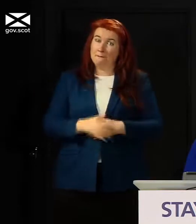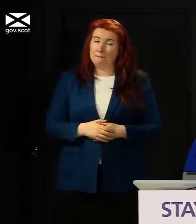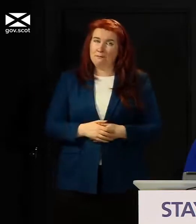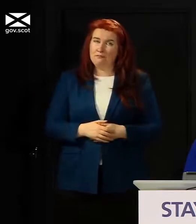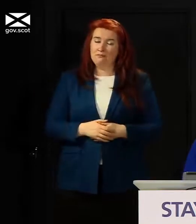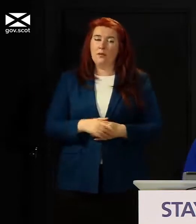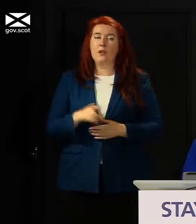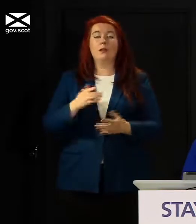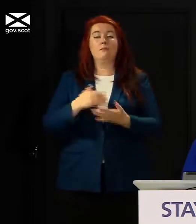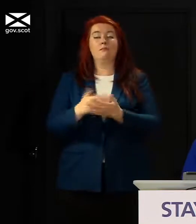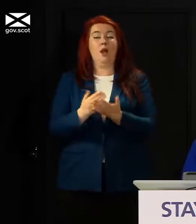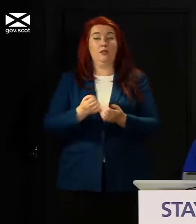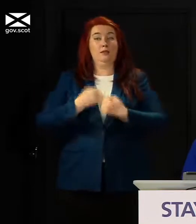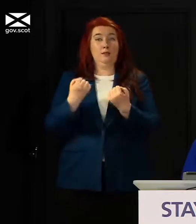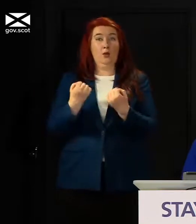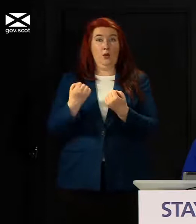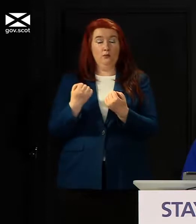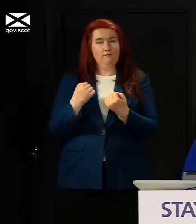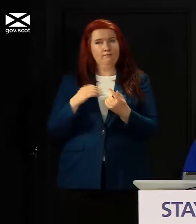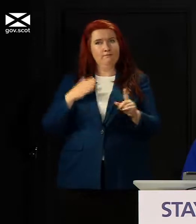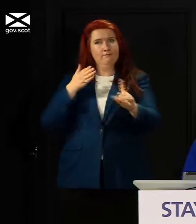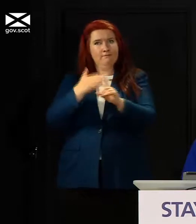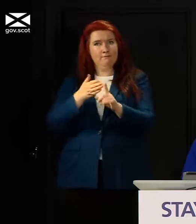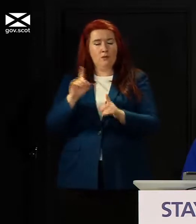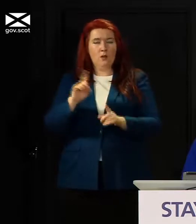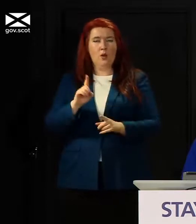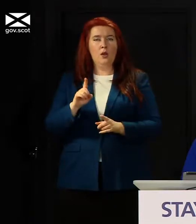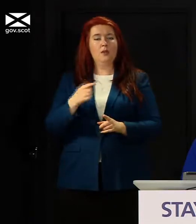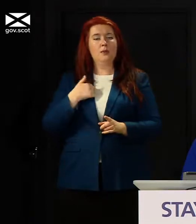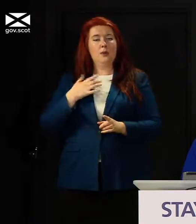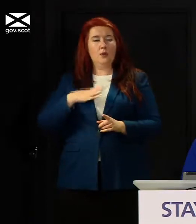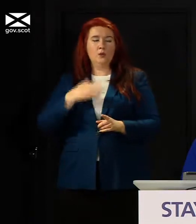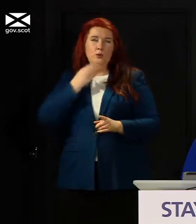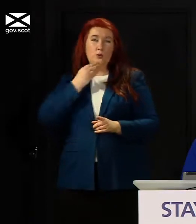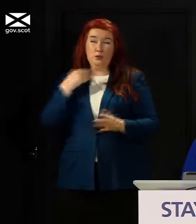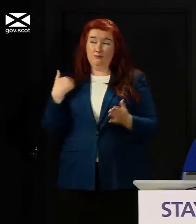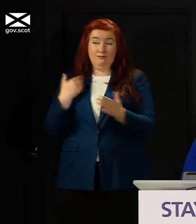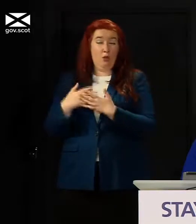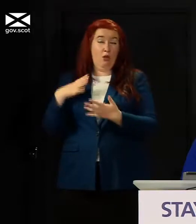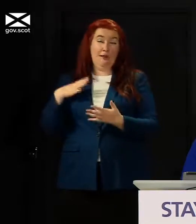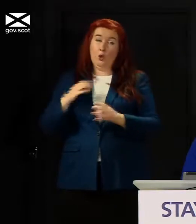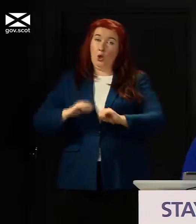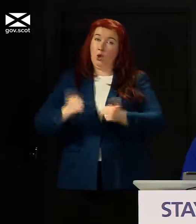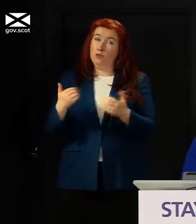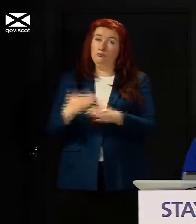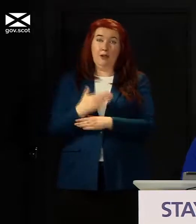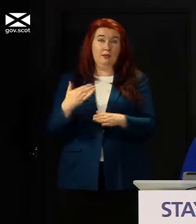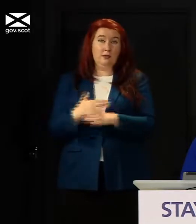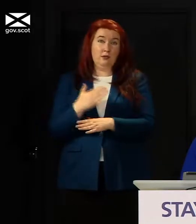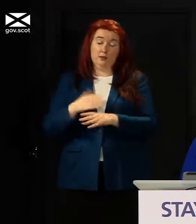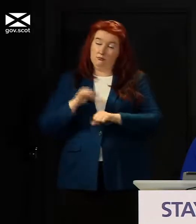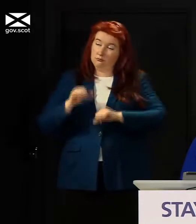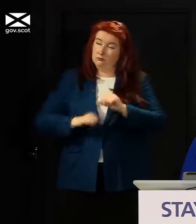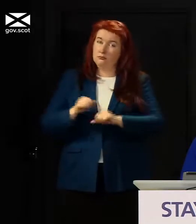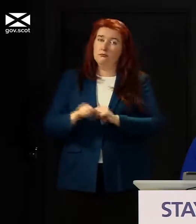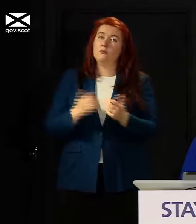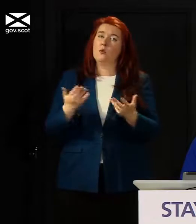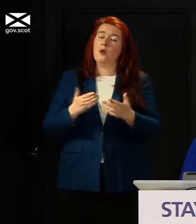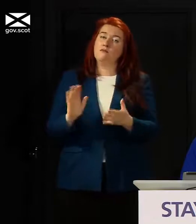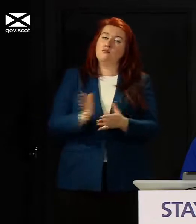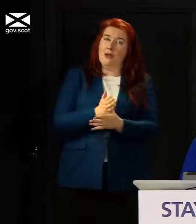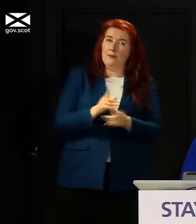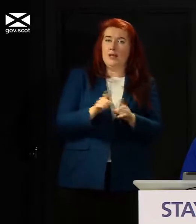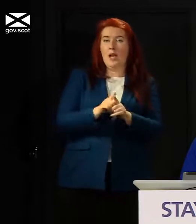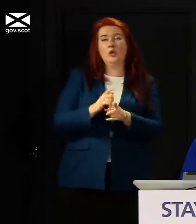intend to do is build on some of the good practice that has been developed in primary and